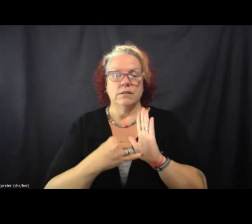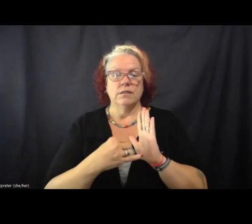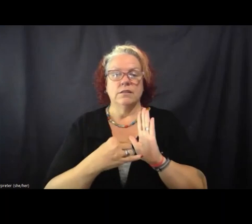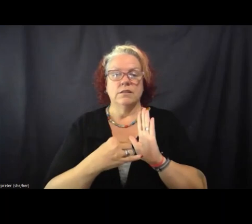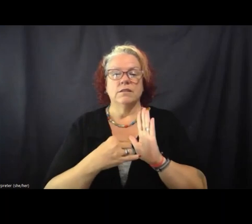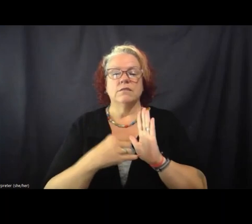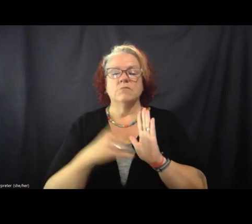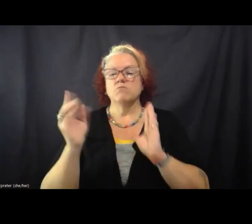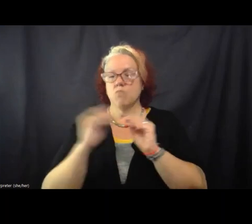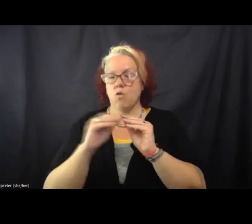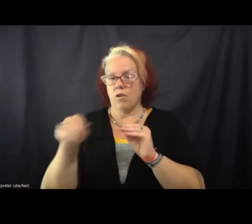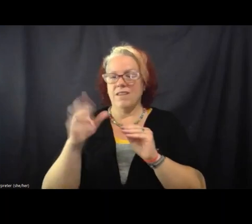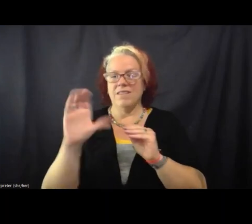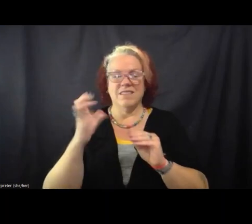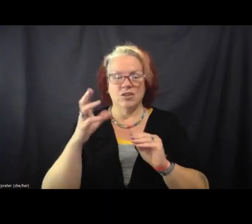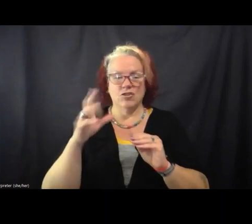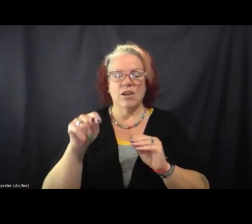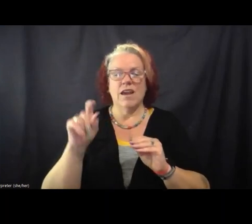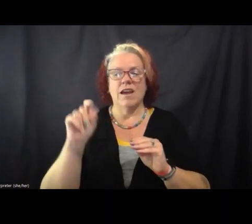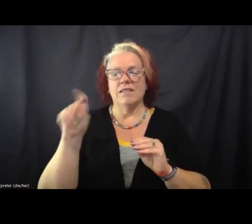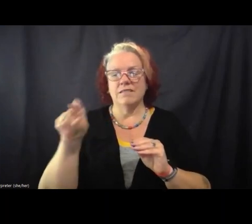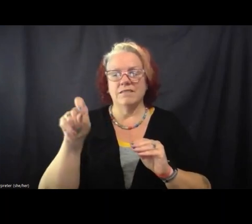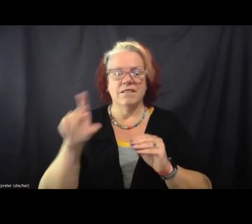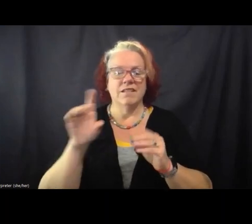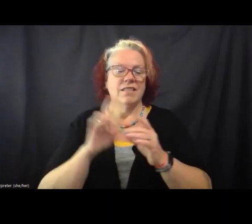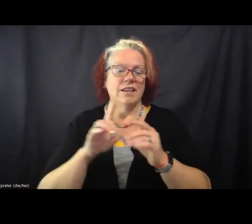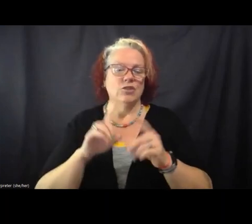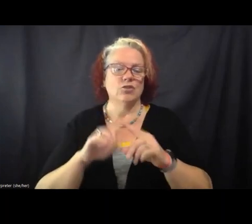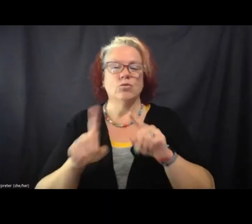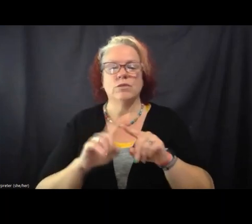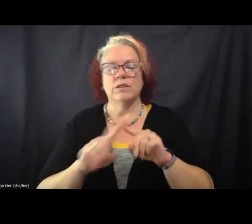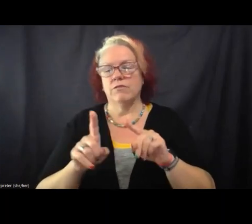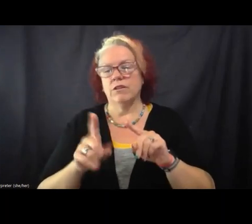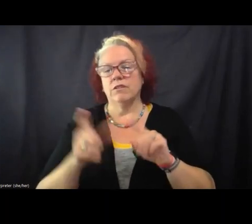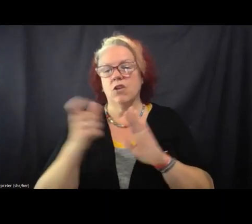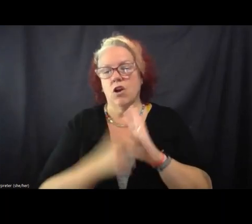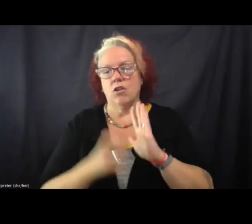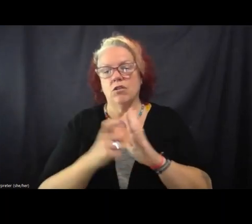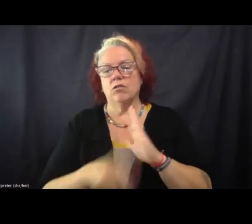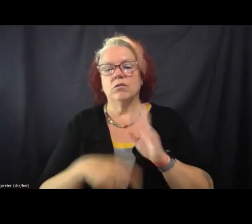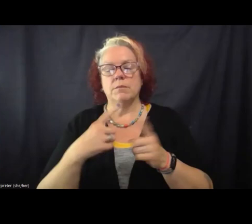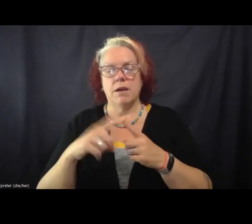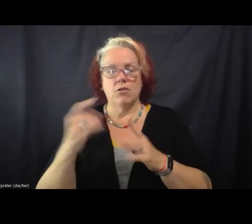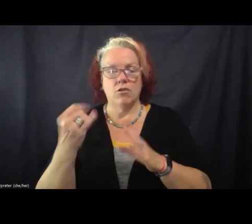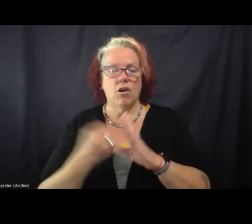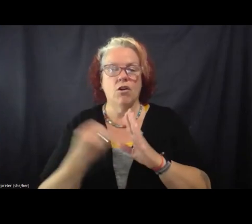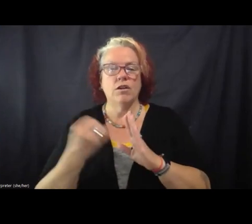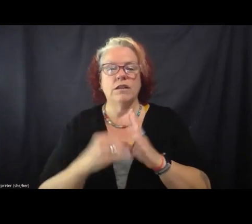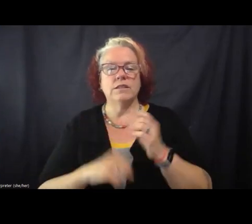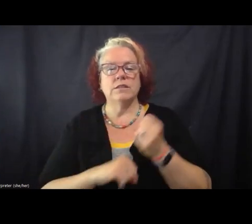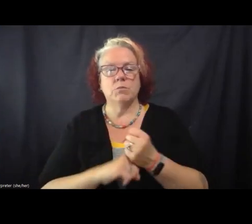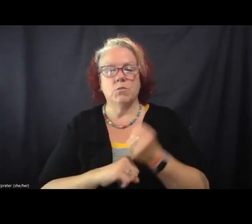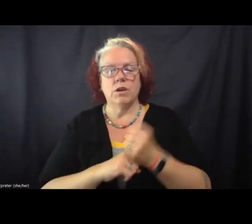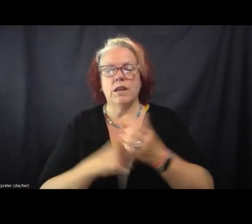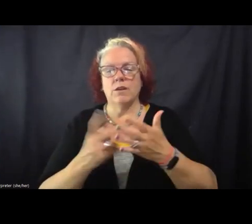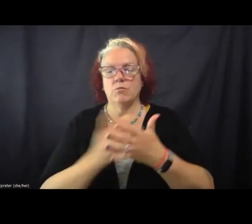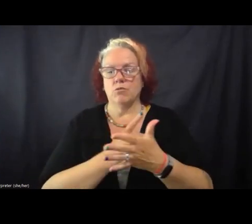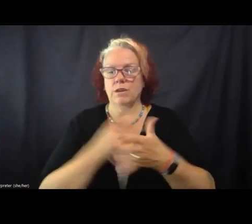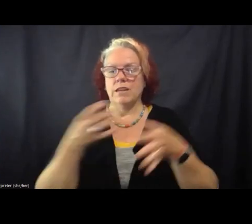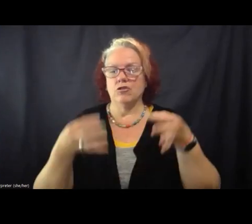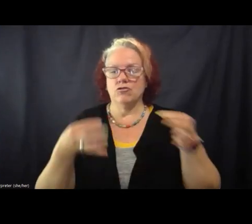to the Just Seeds portfolio and a series of articles about artists supporting pretrial freedom in Illinois.